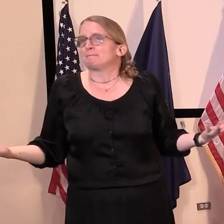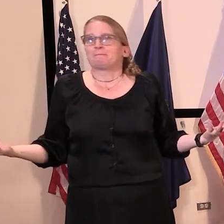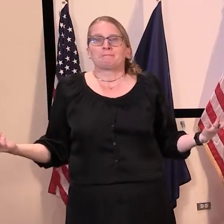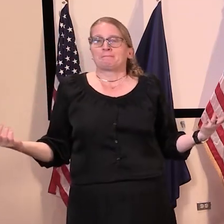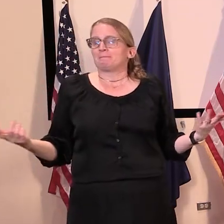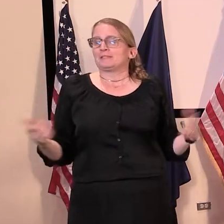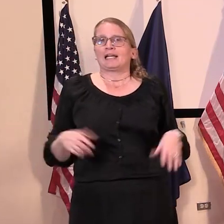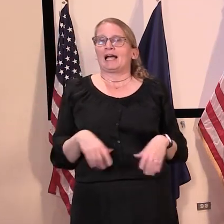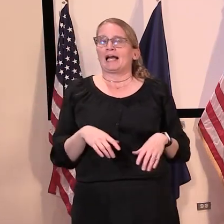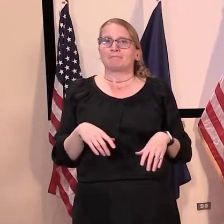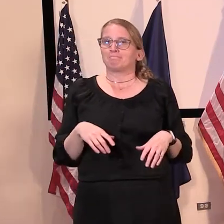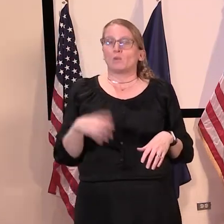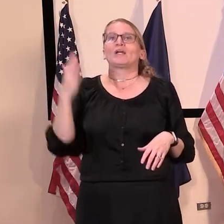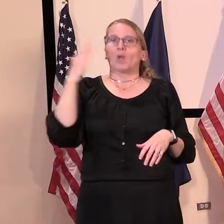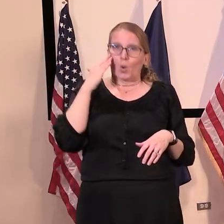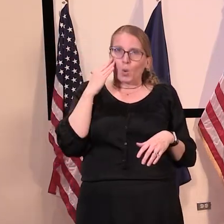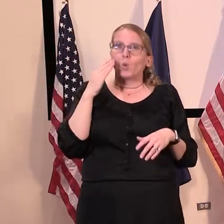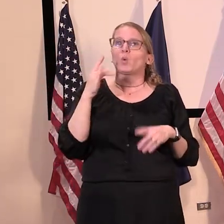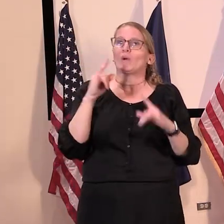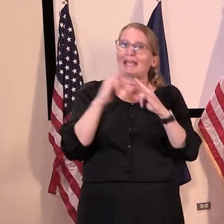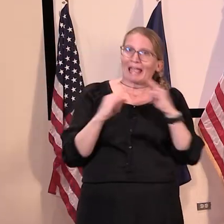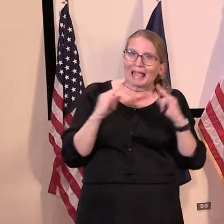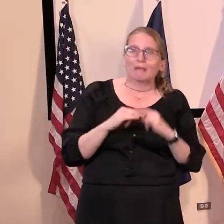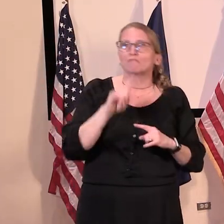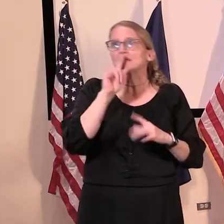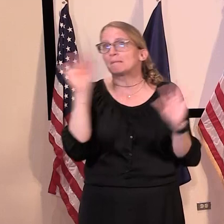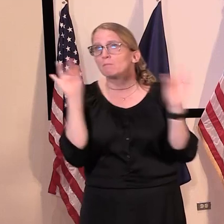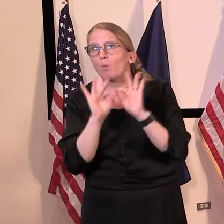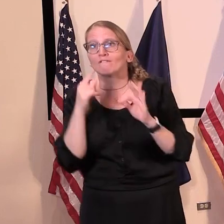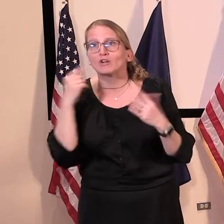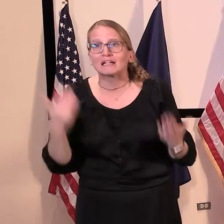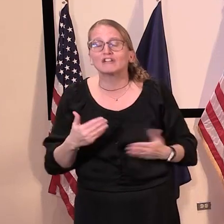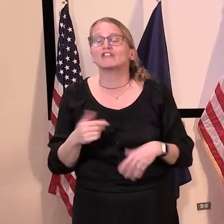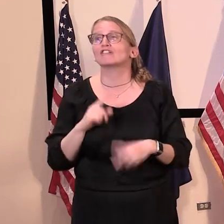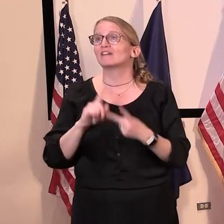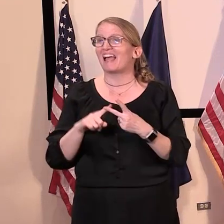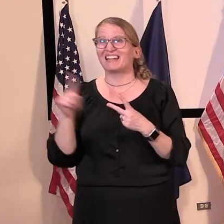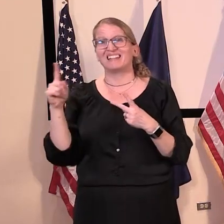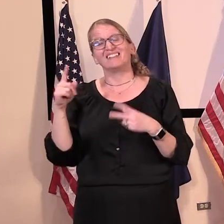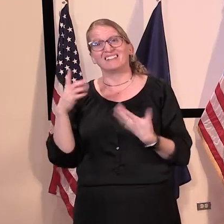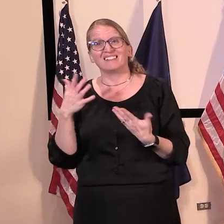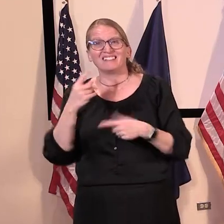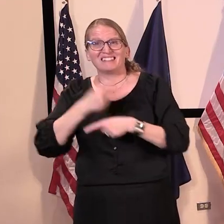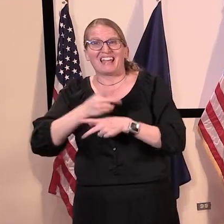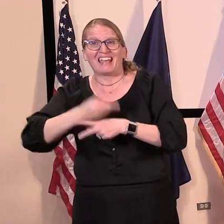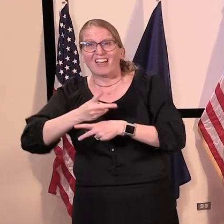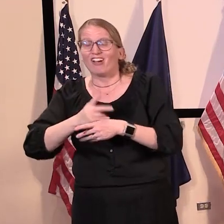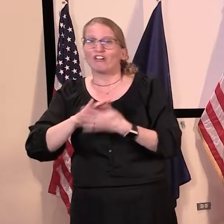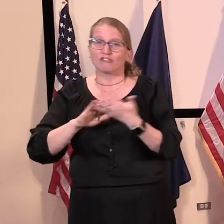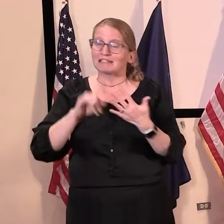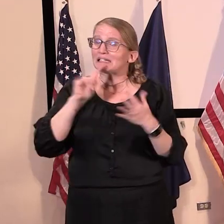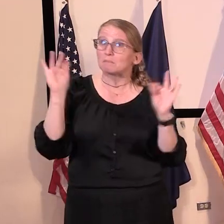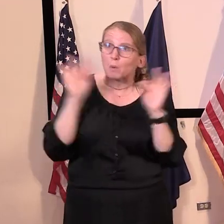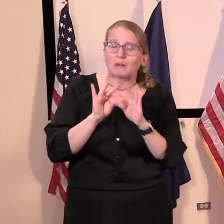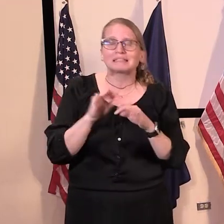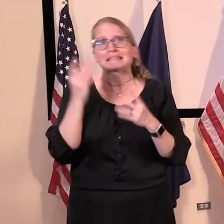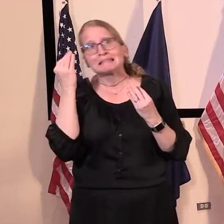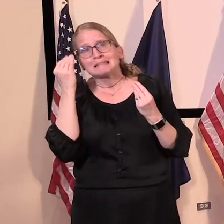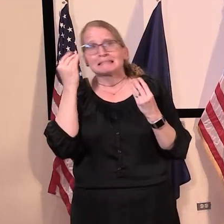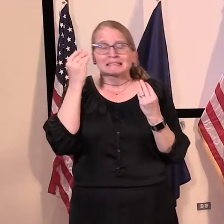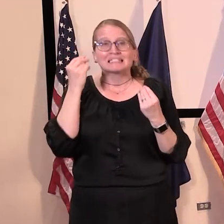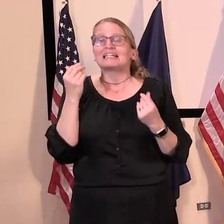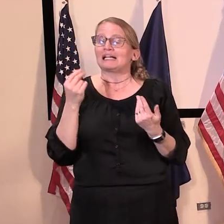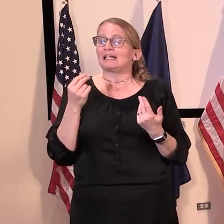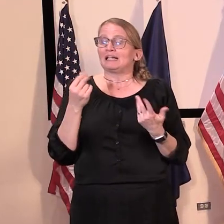so it is on our list, uh, something that we hope, uh, that we can have some guidance in the, in the near future. Uh, but at this point in time,